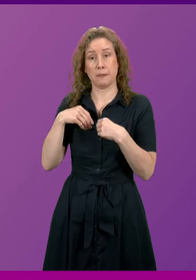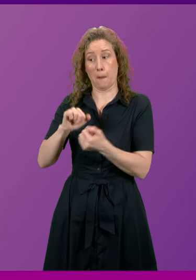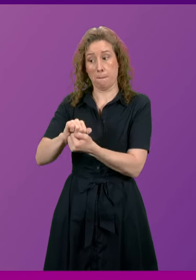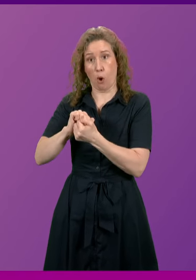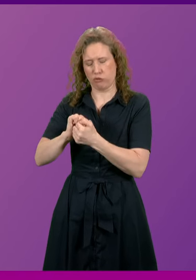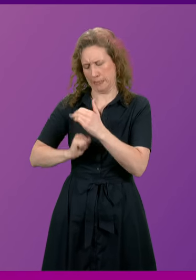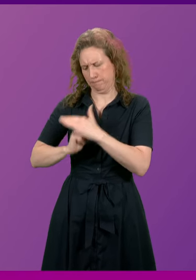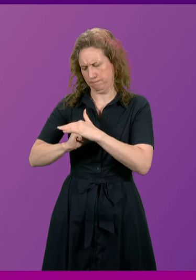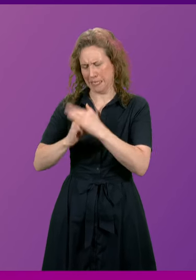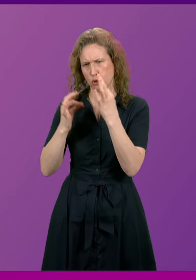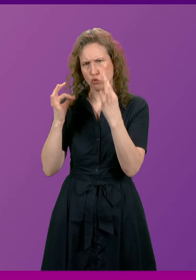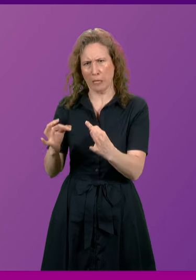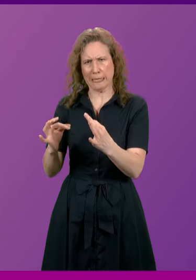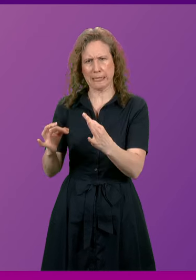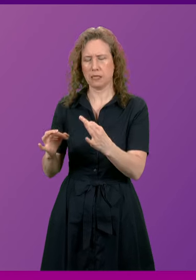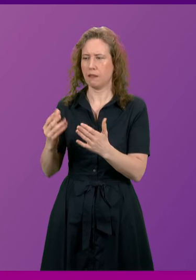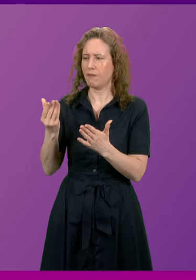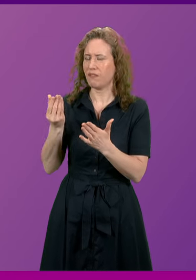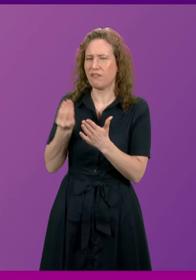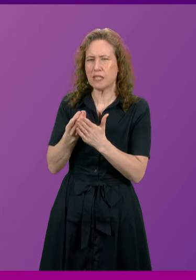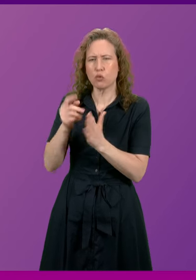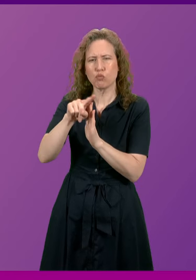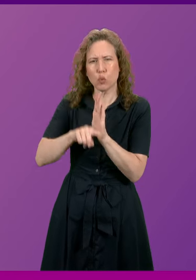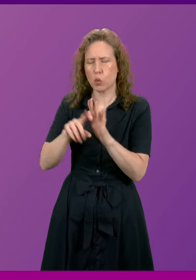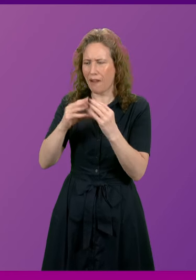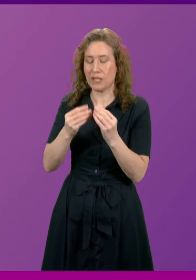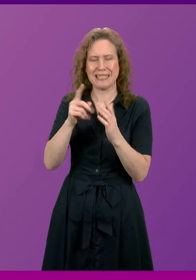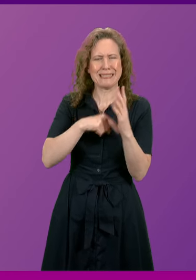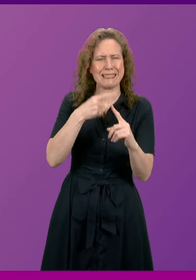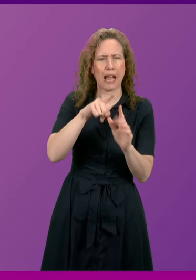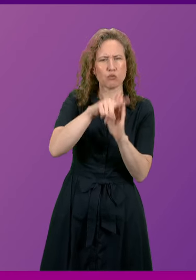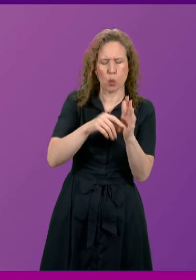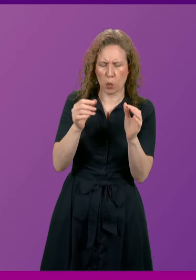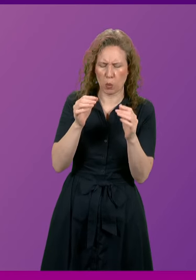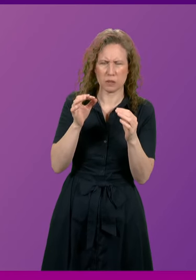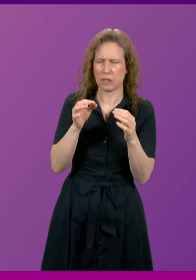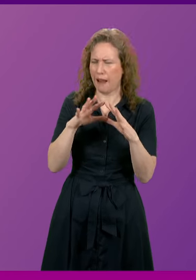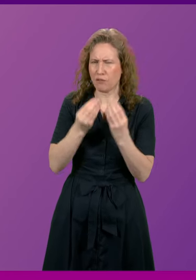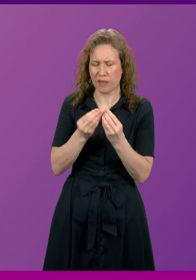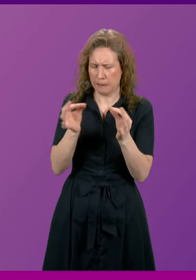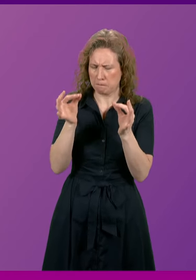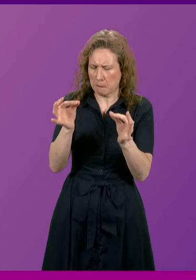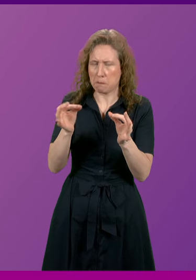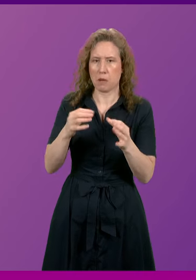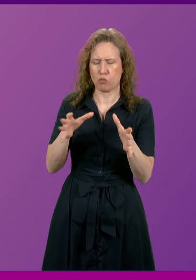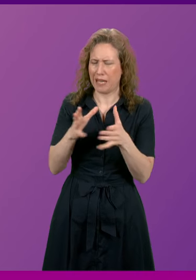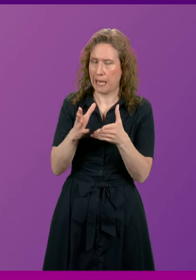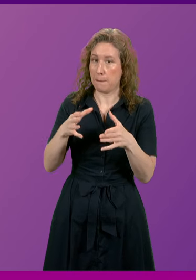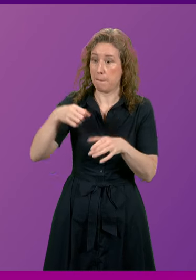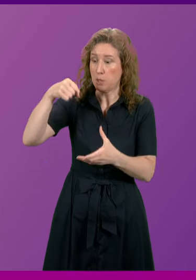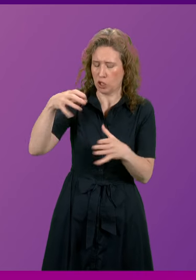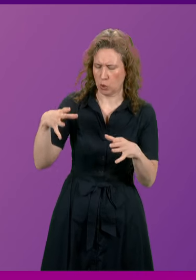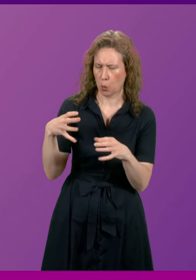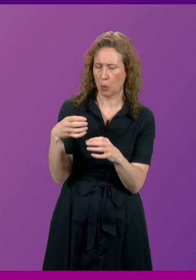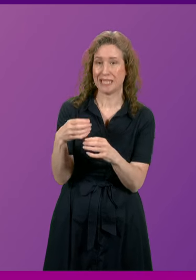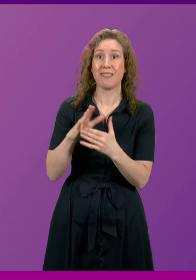within very strict fiscal rules and very strict tax rules and squeeze spending budgets what that amounts to